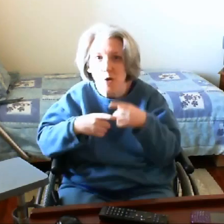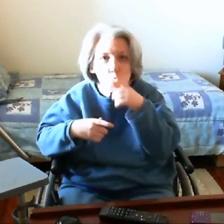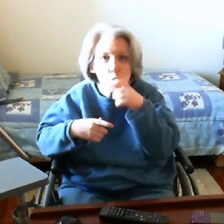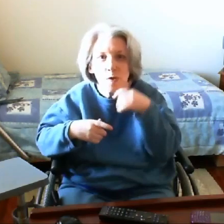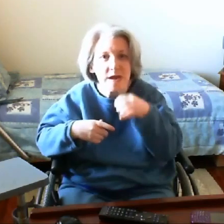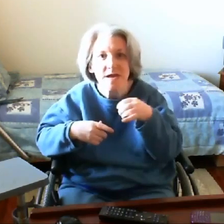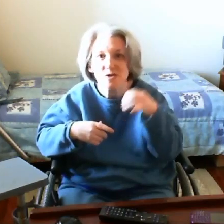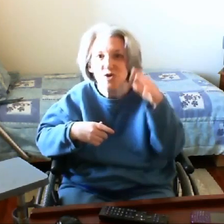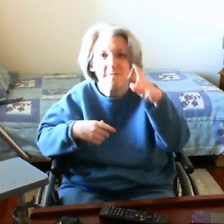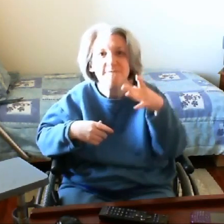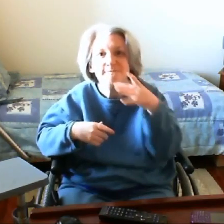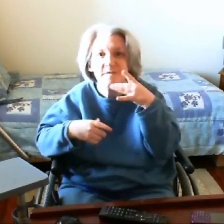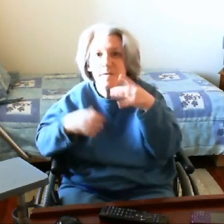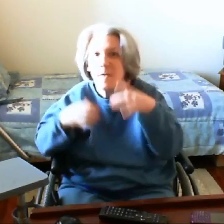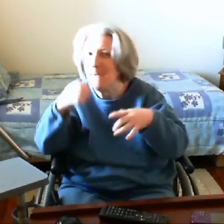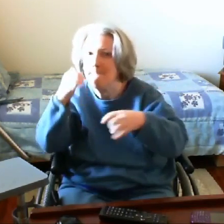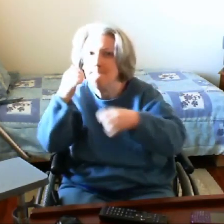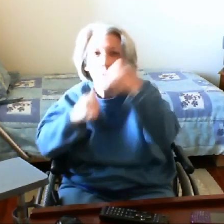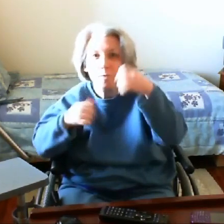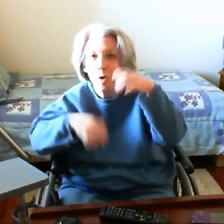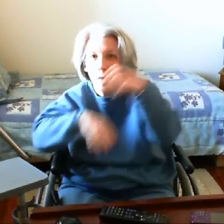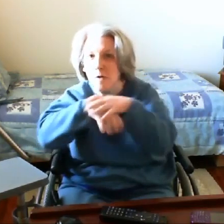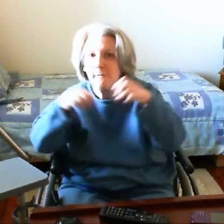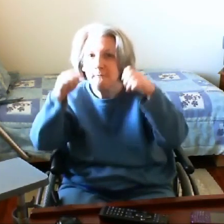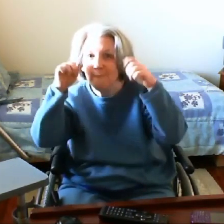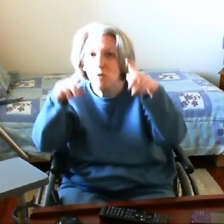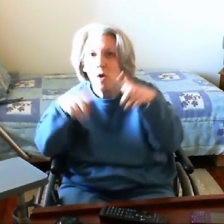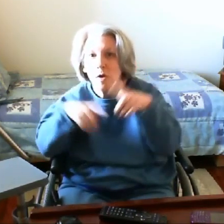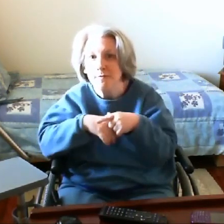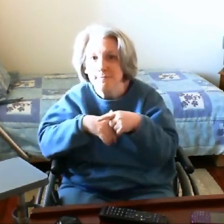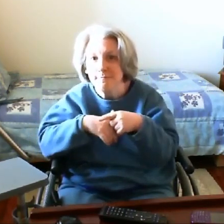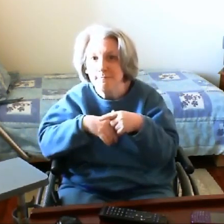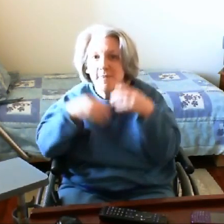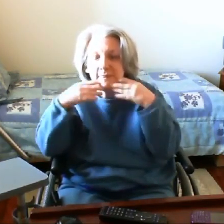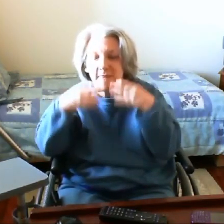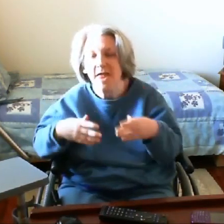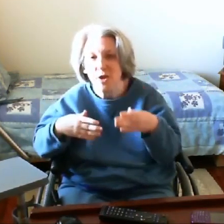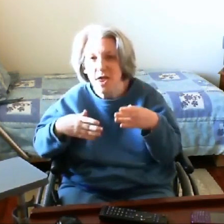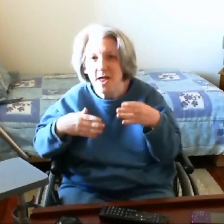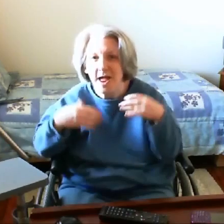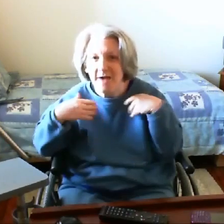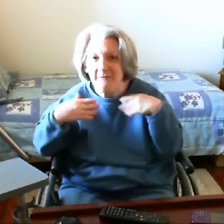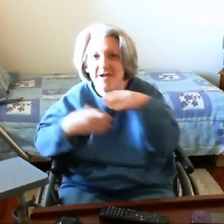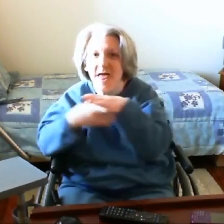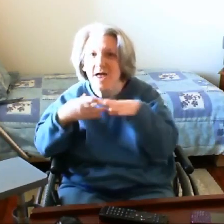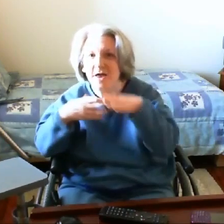to be mine Everybody's a wonderland